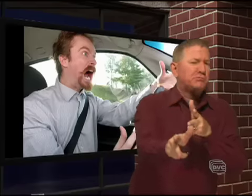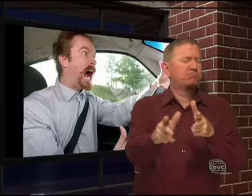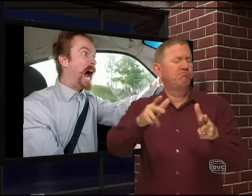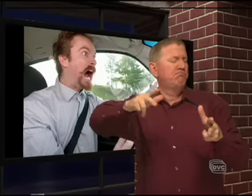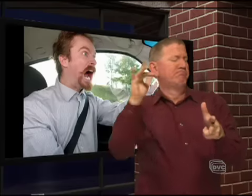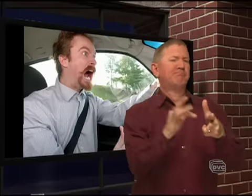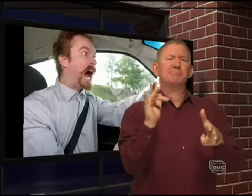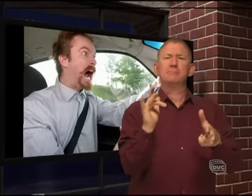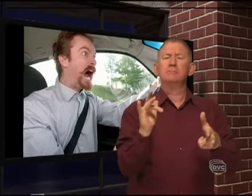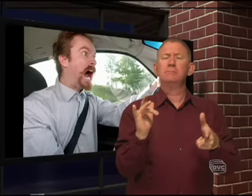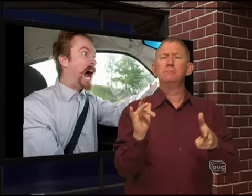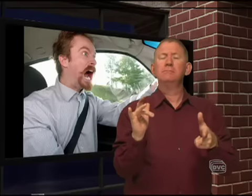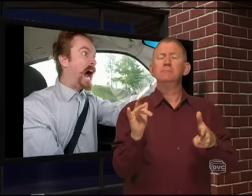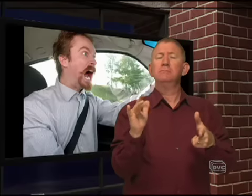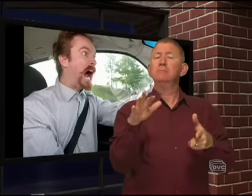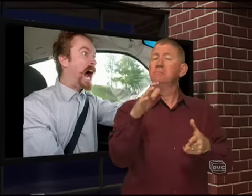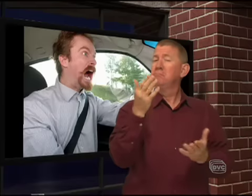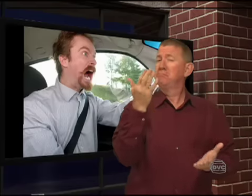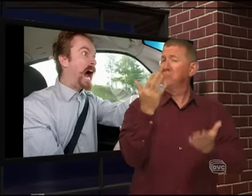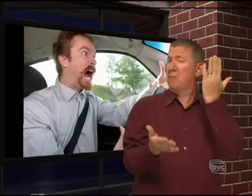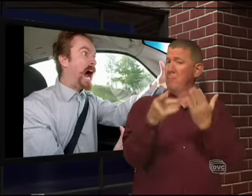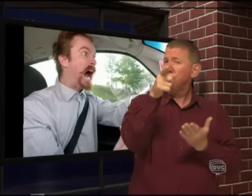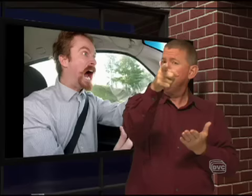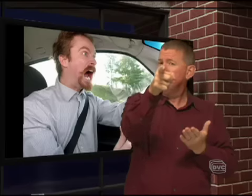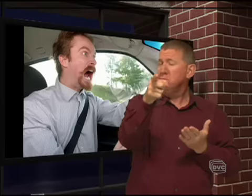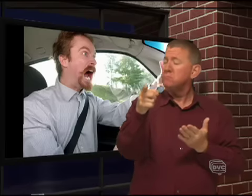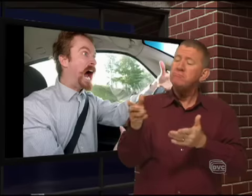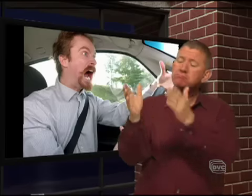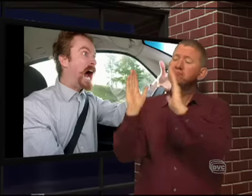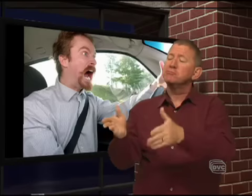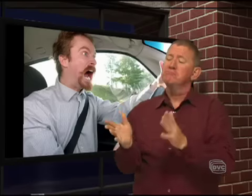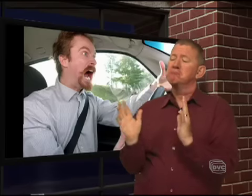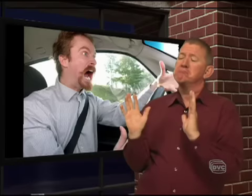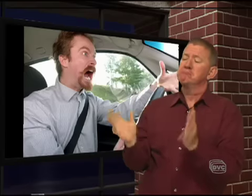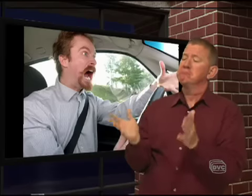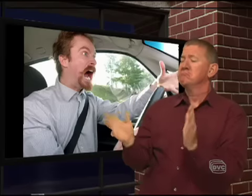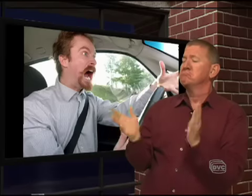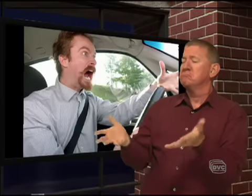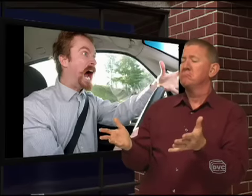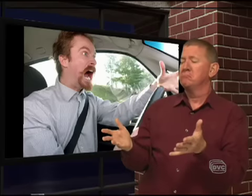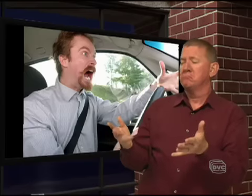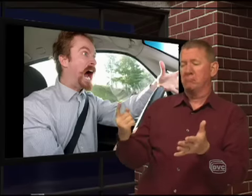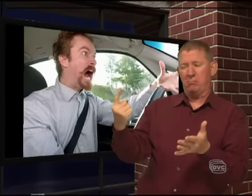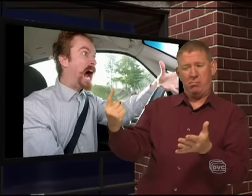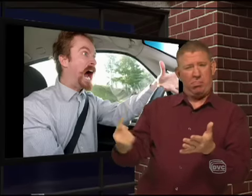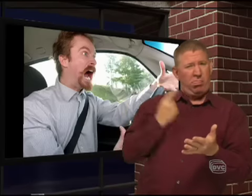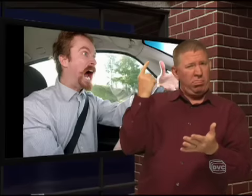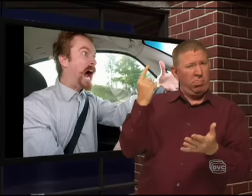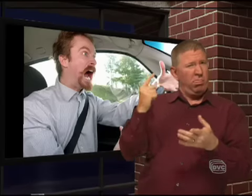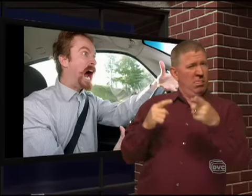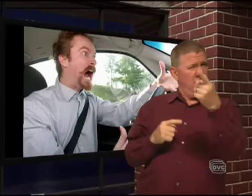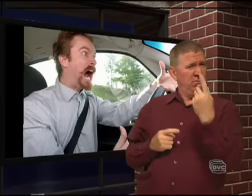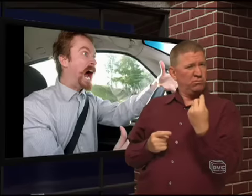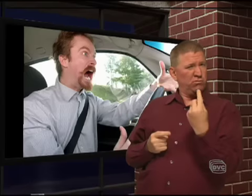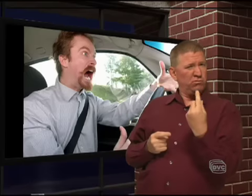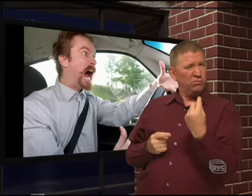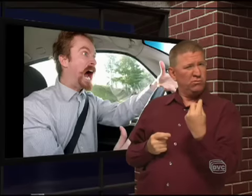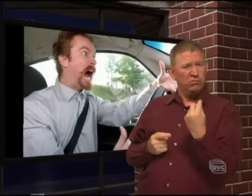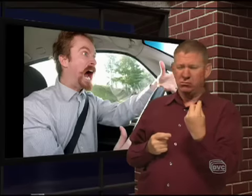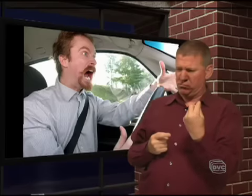Got him back. Or maybe you're talking with some guy, and they just really insult you terribly. You say,